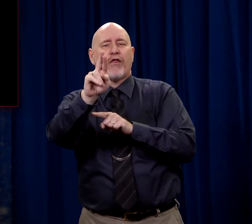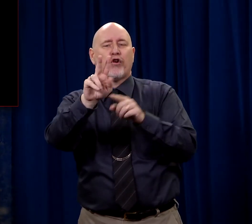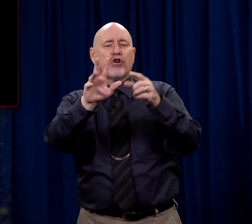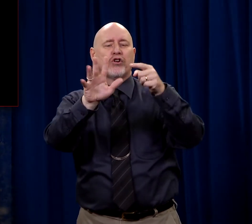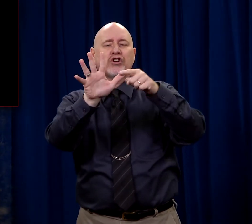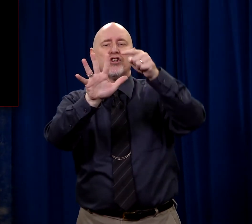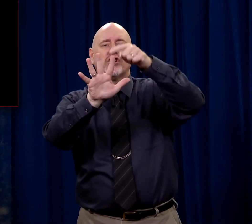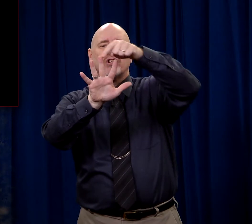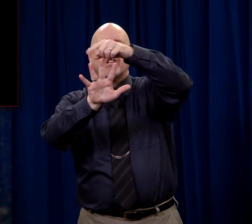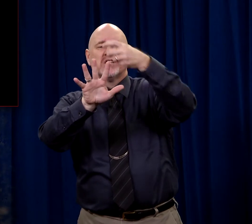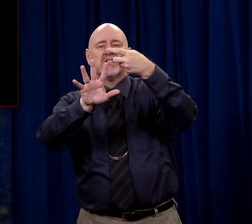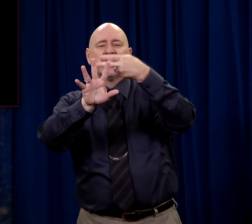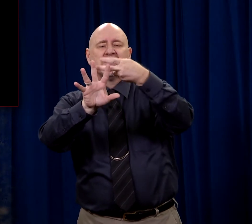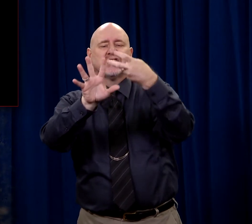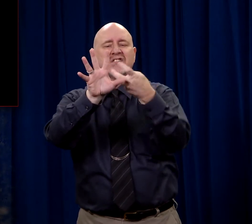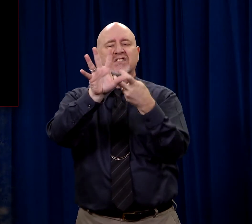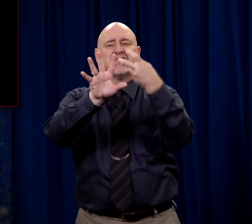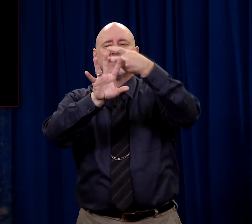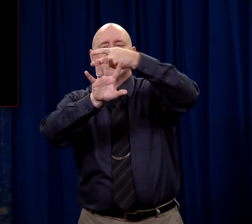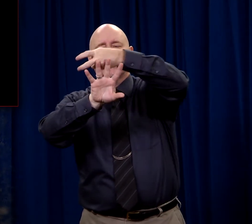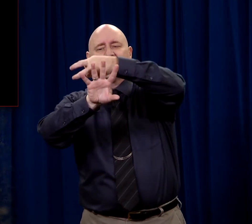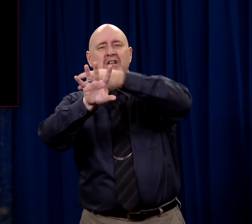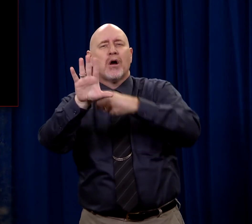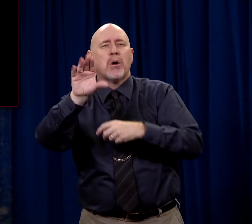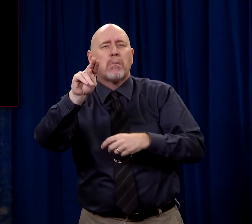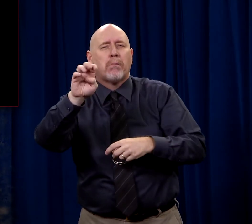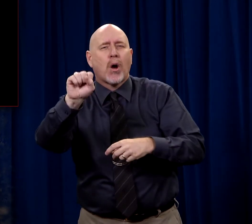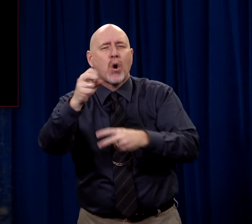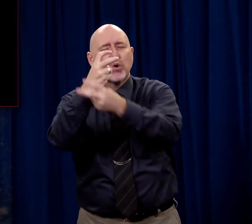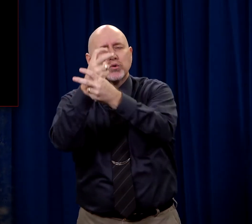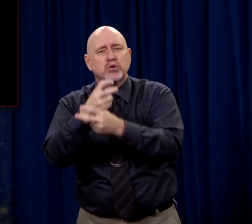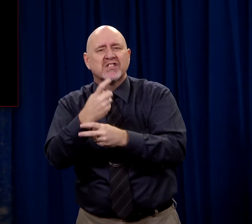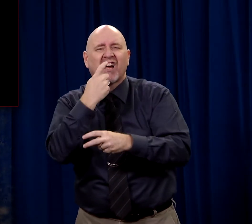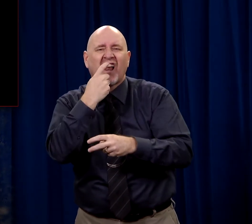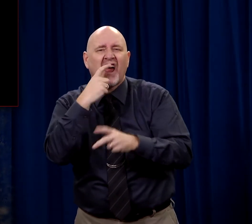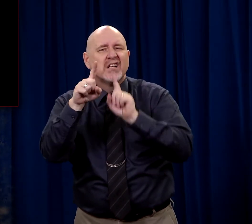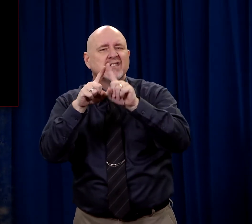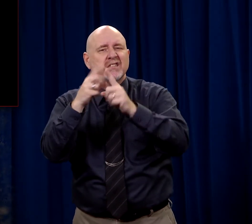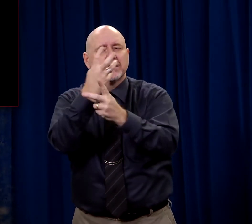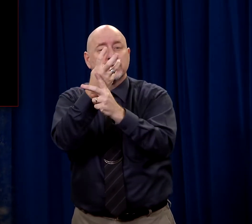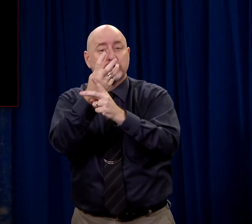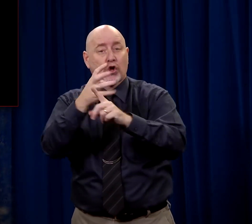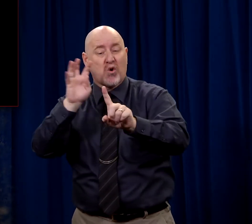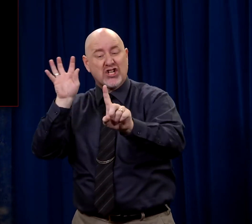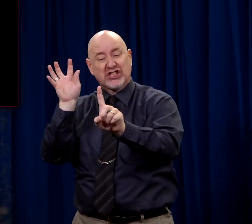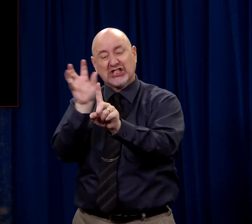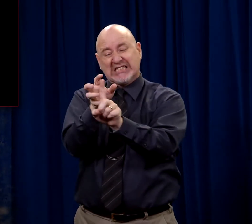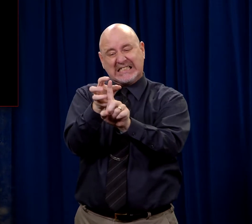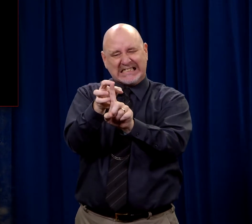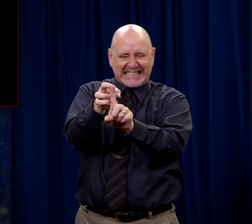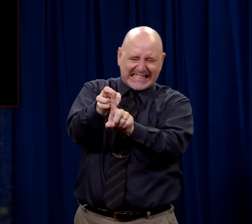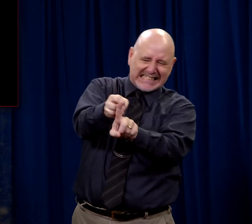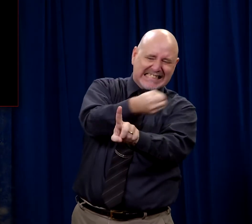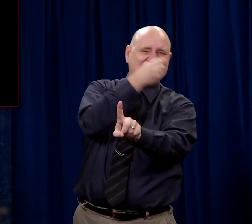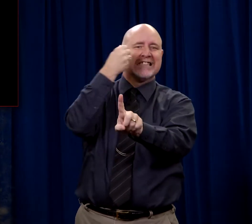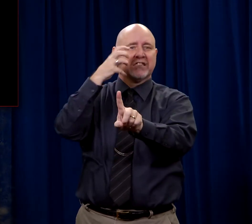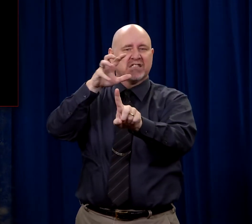and in the ends of the lashes were tied bits of bone or of glass in order to inflict as much